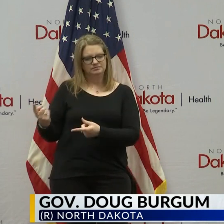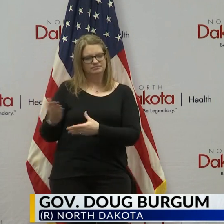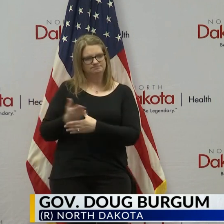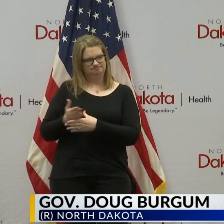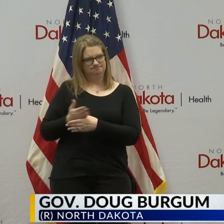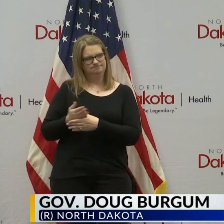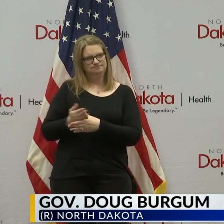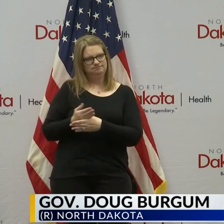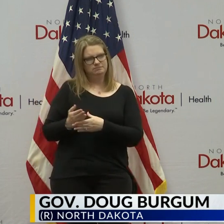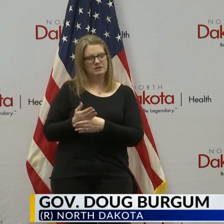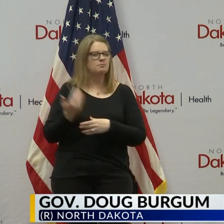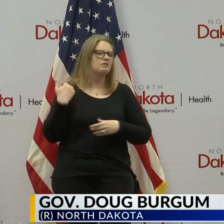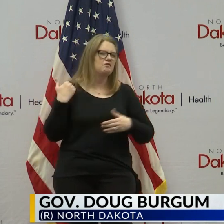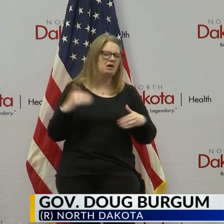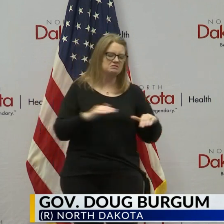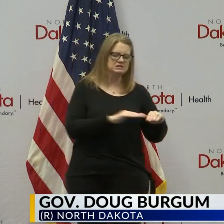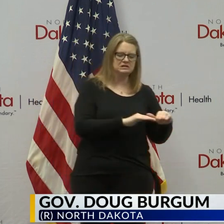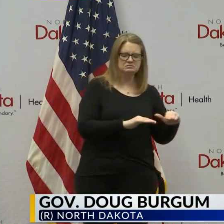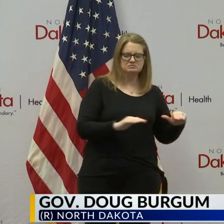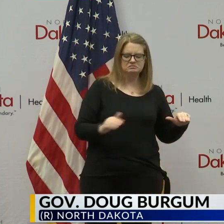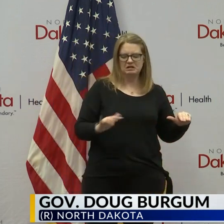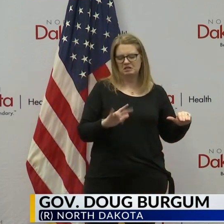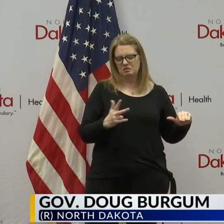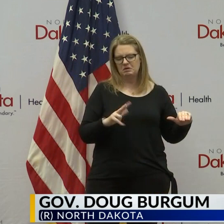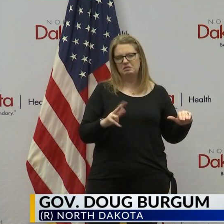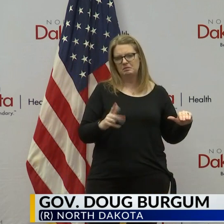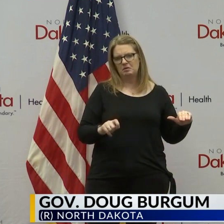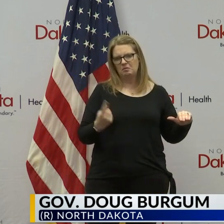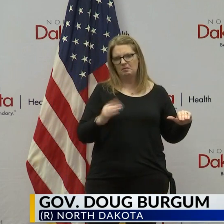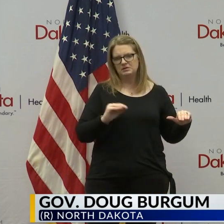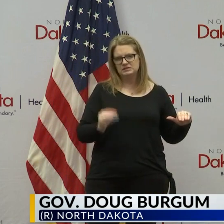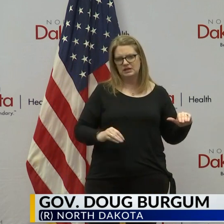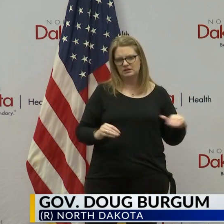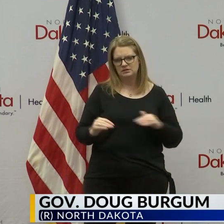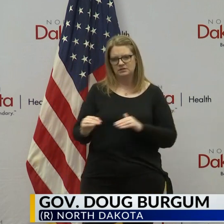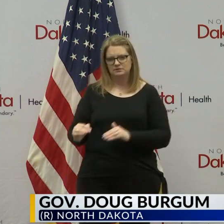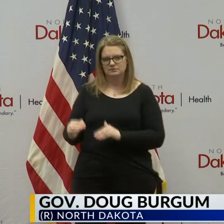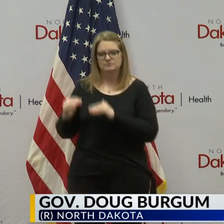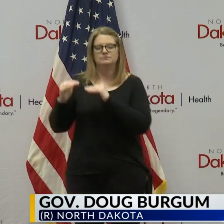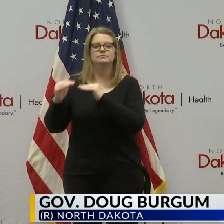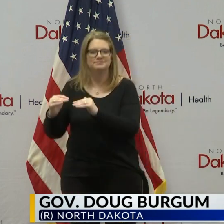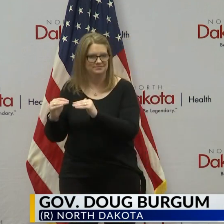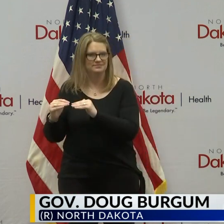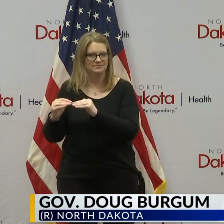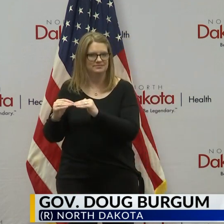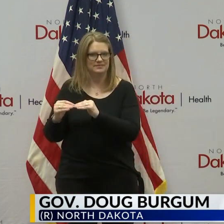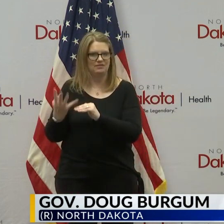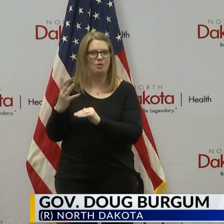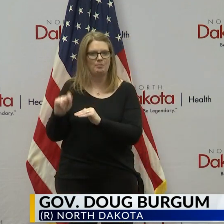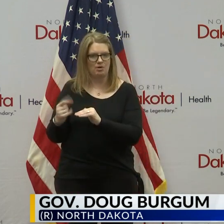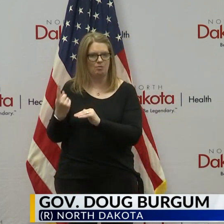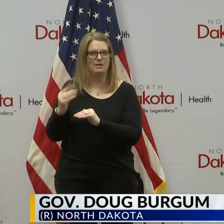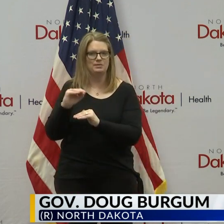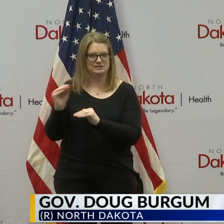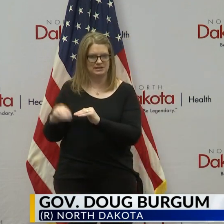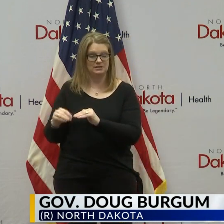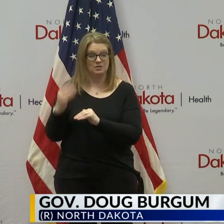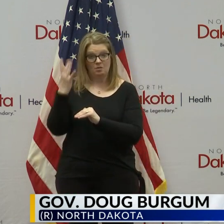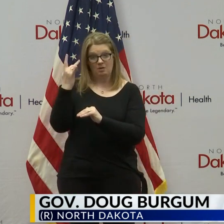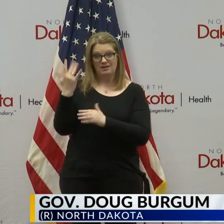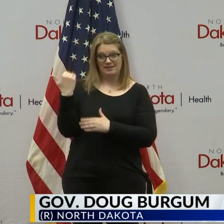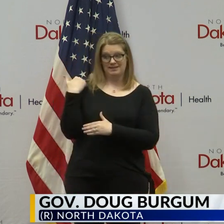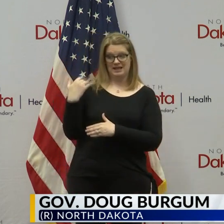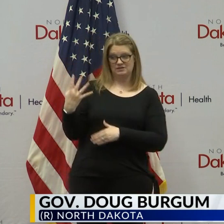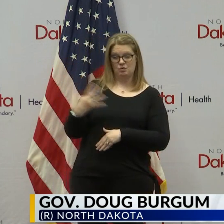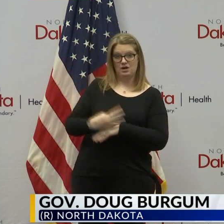around three percent three three point one now it's jumped to full point on the last four days we are